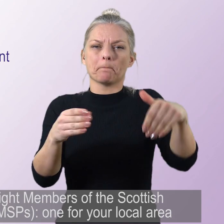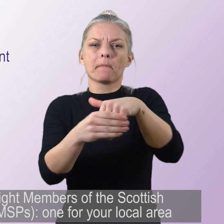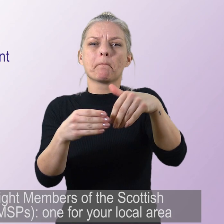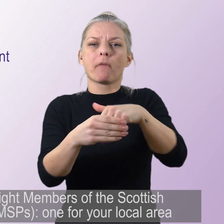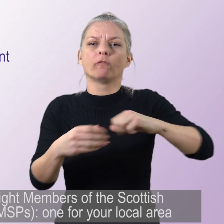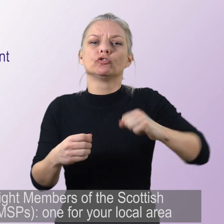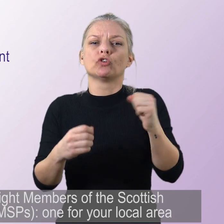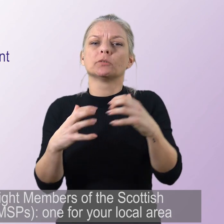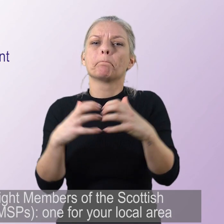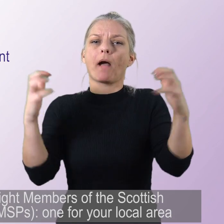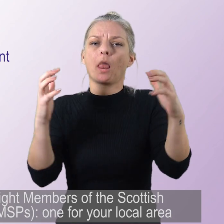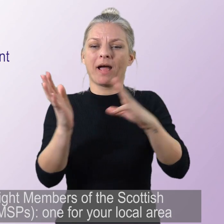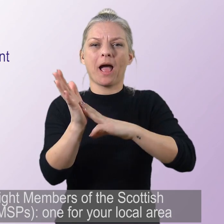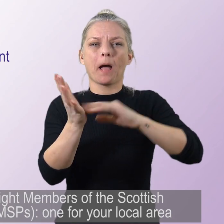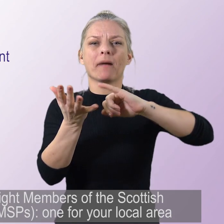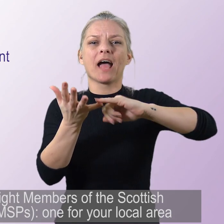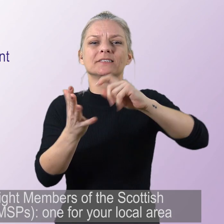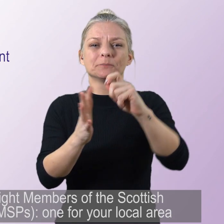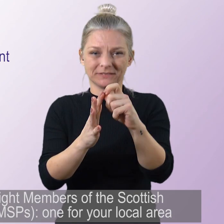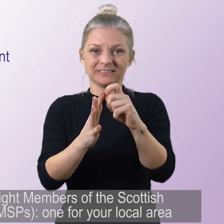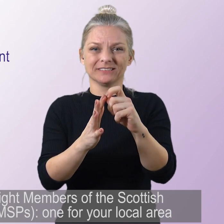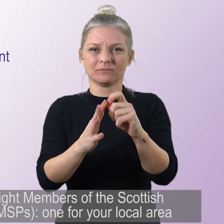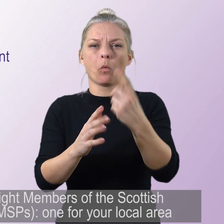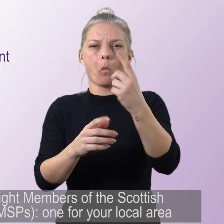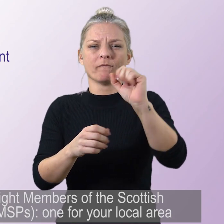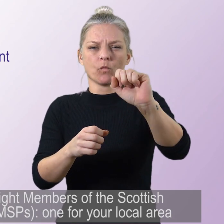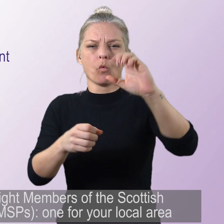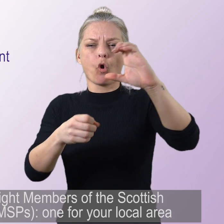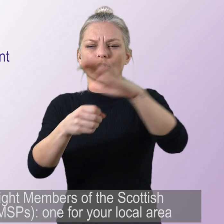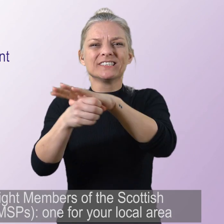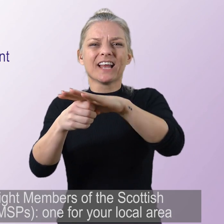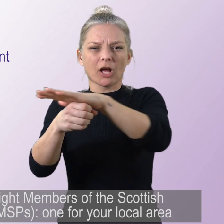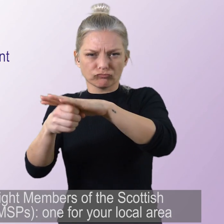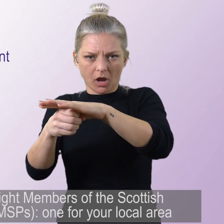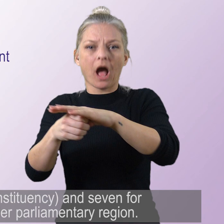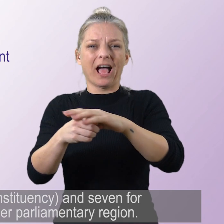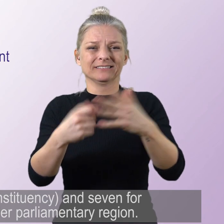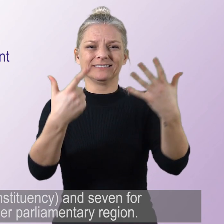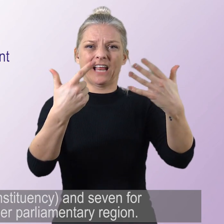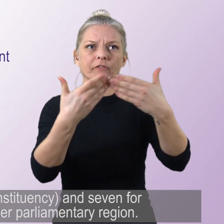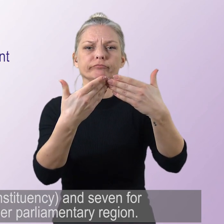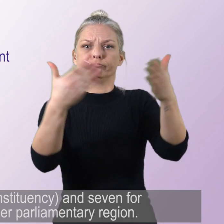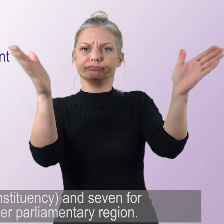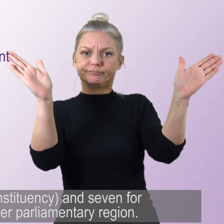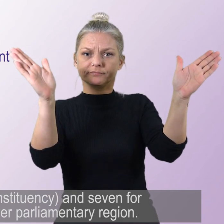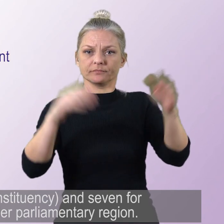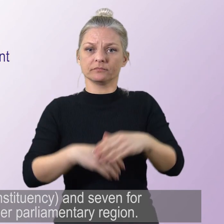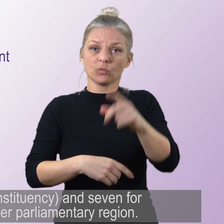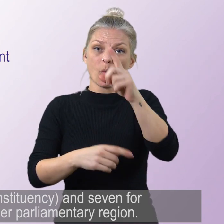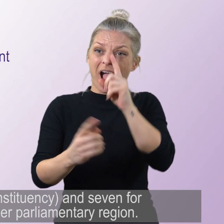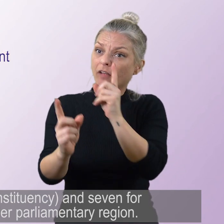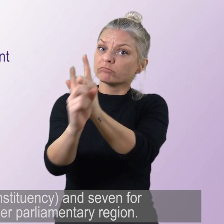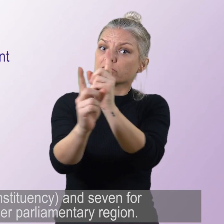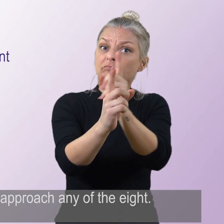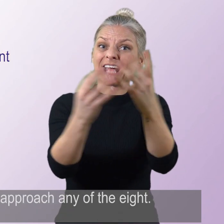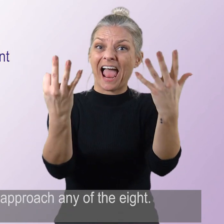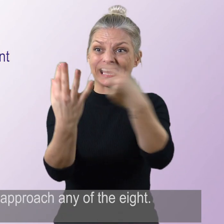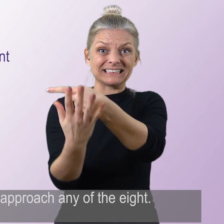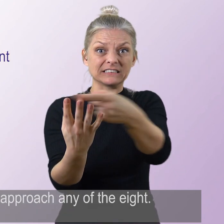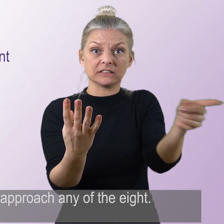eight members of the Scottish Parliament, MSPs. One for your local area, the constituency, and seven for the